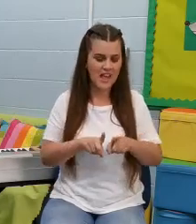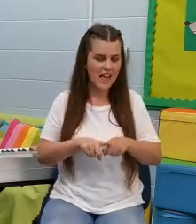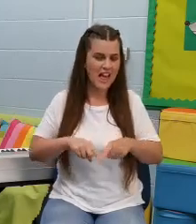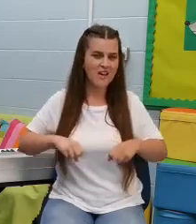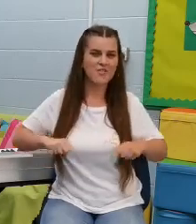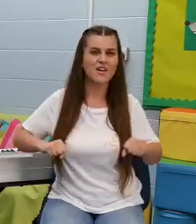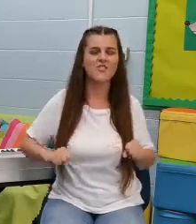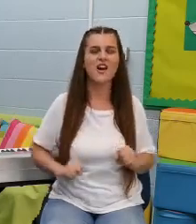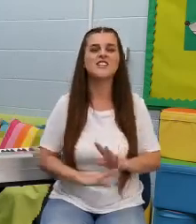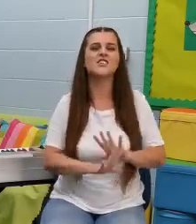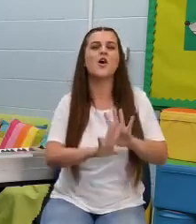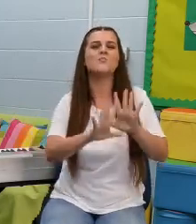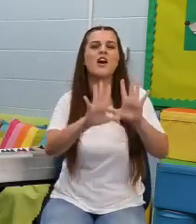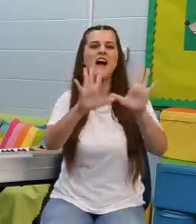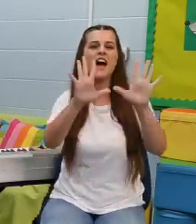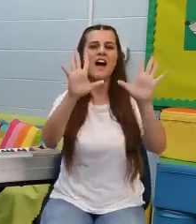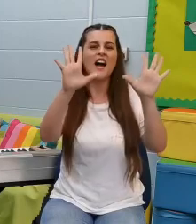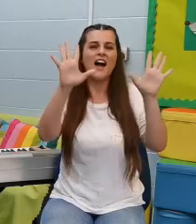Ever a surprise